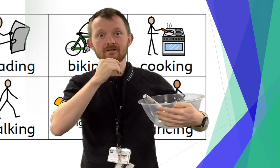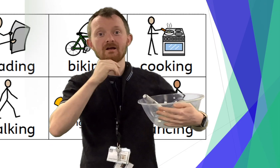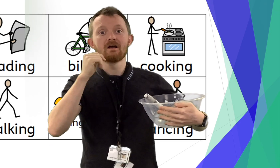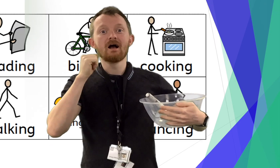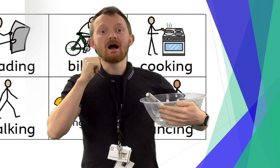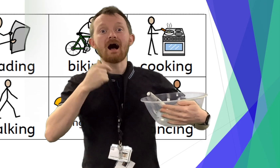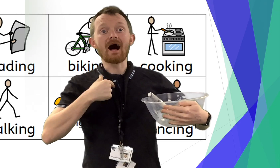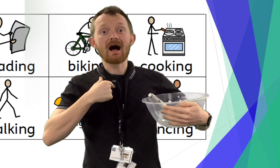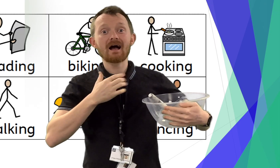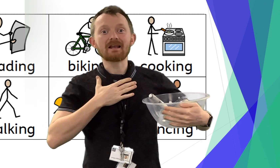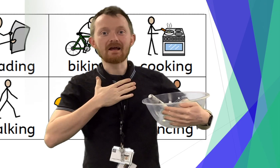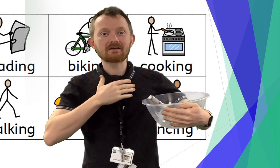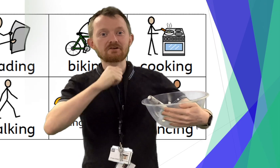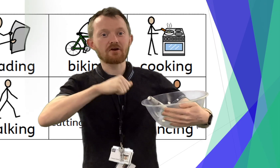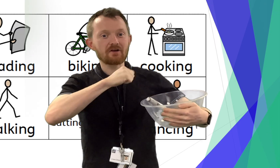I like cooking.